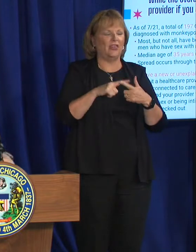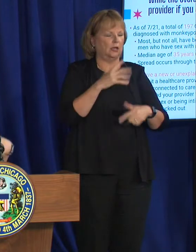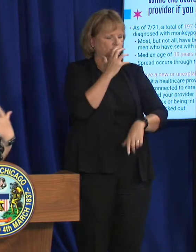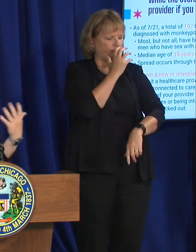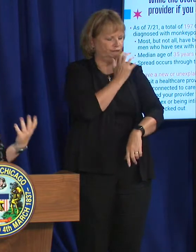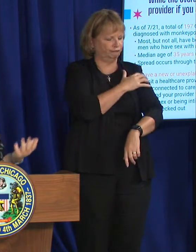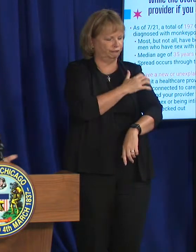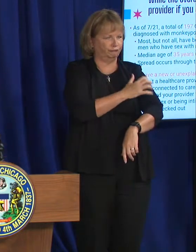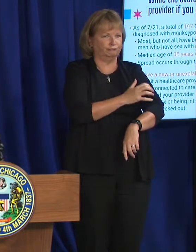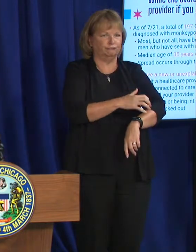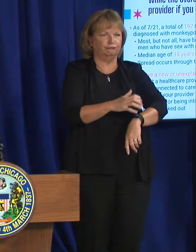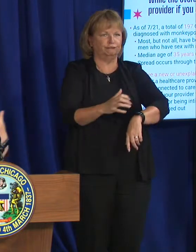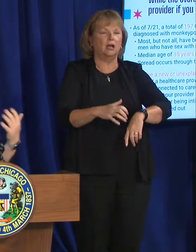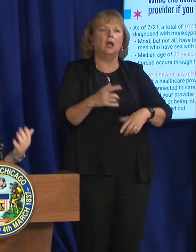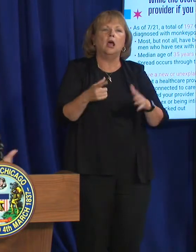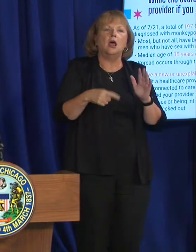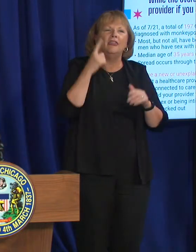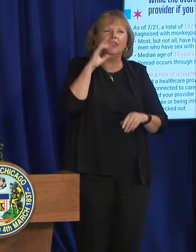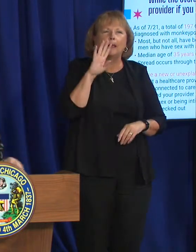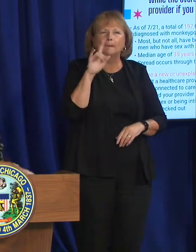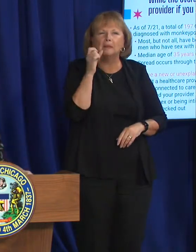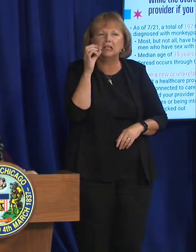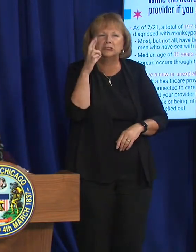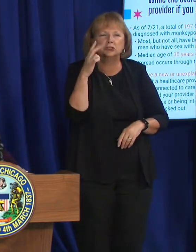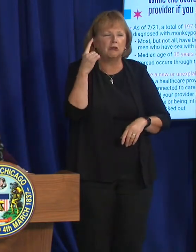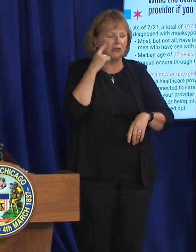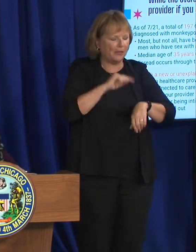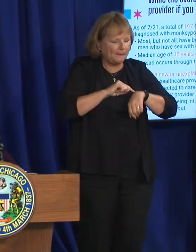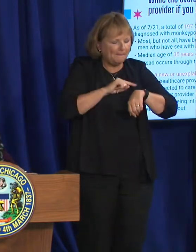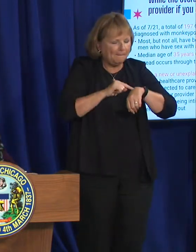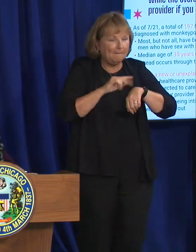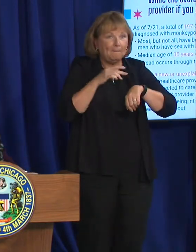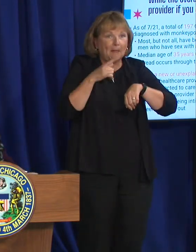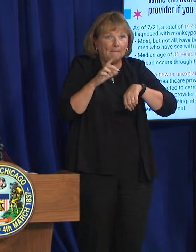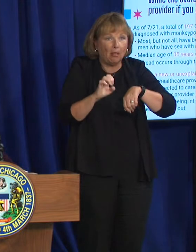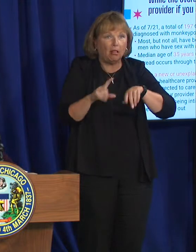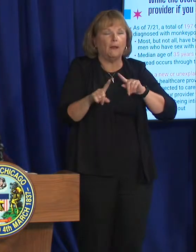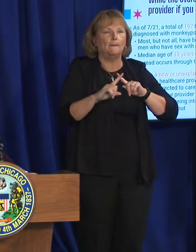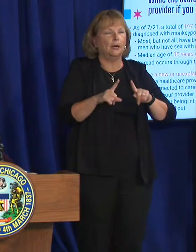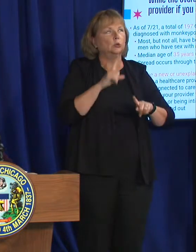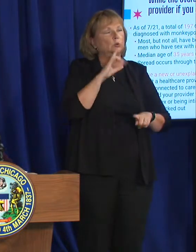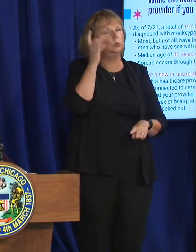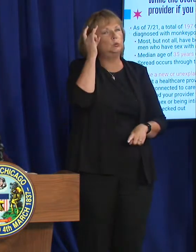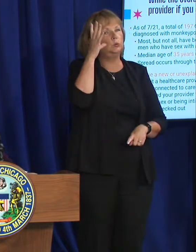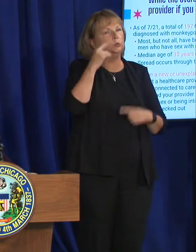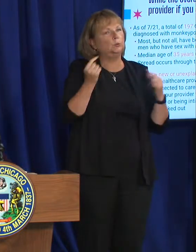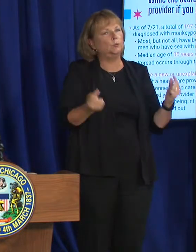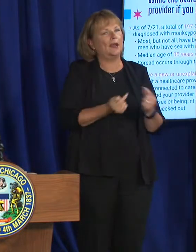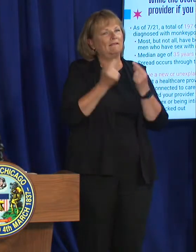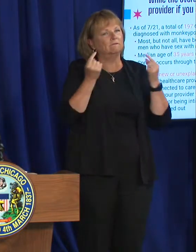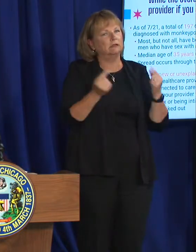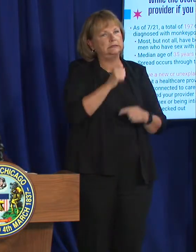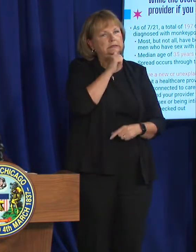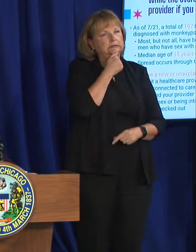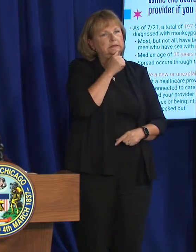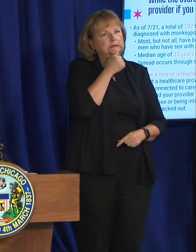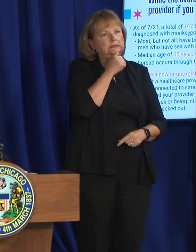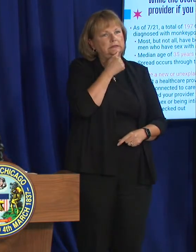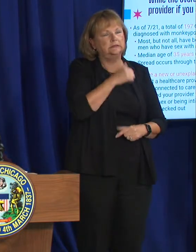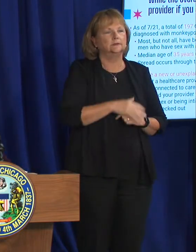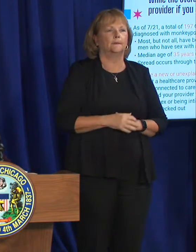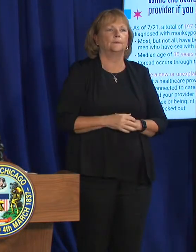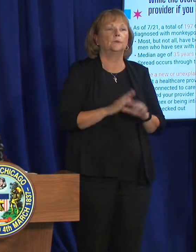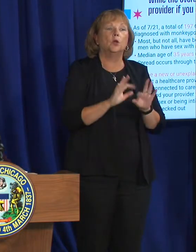rashes that can look like a blister, look like a pimple, and can be very painful. I want to